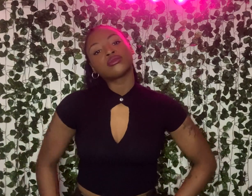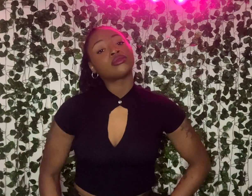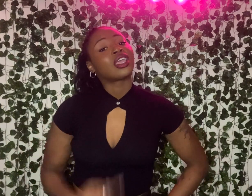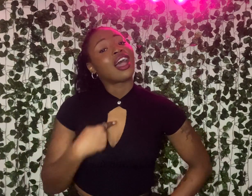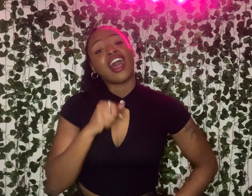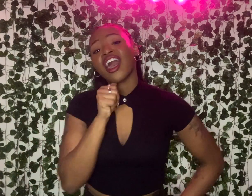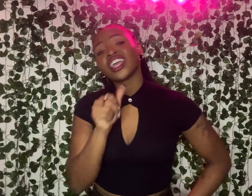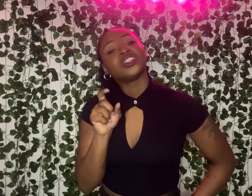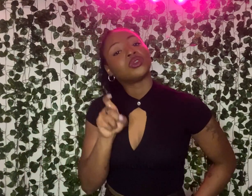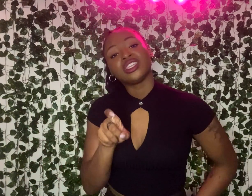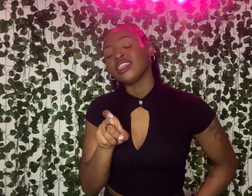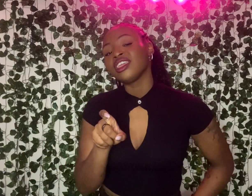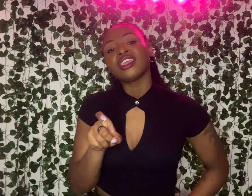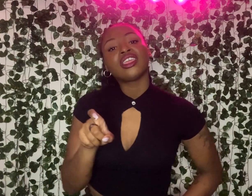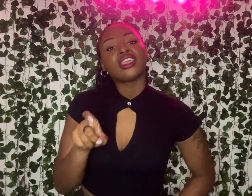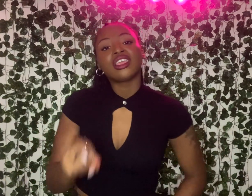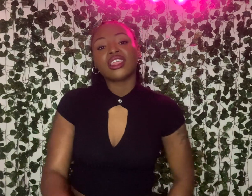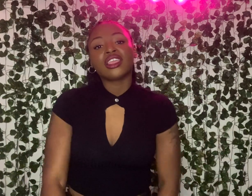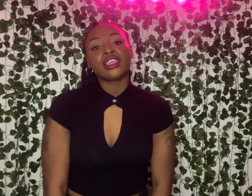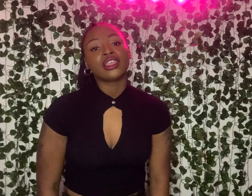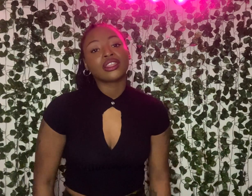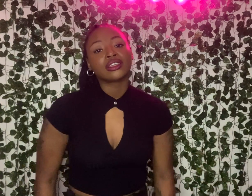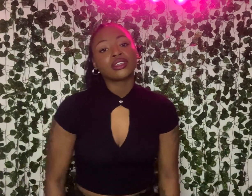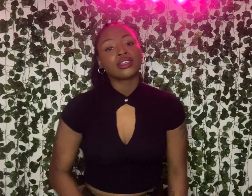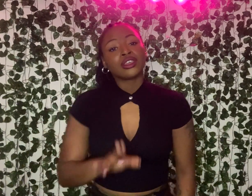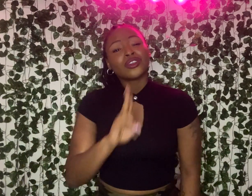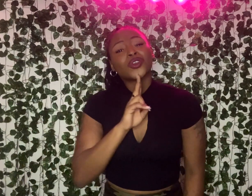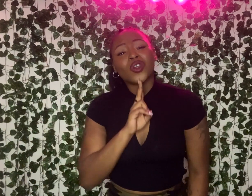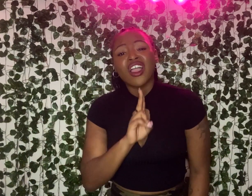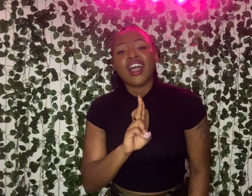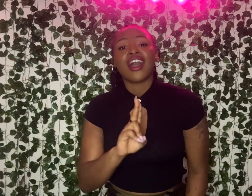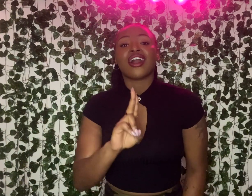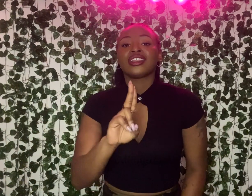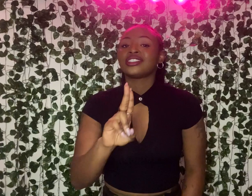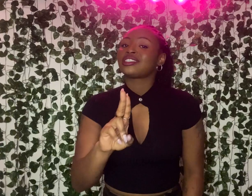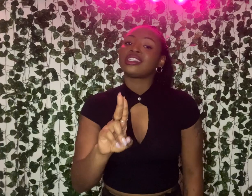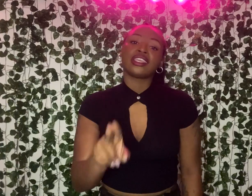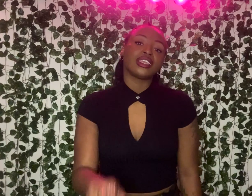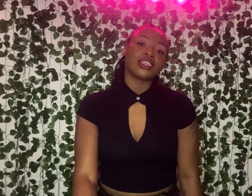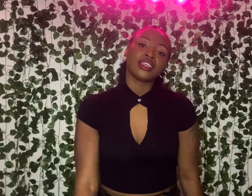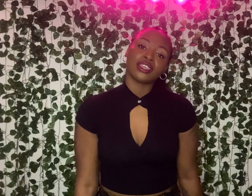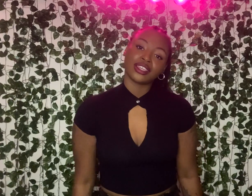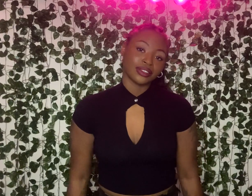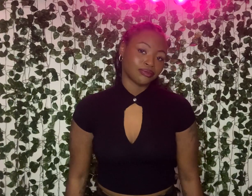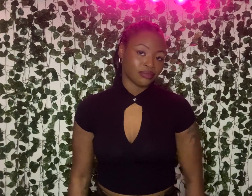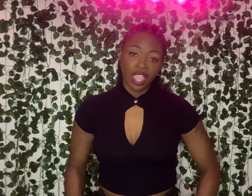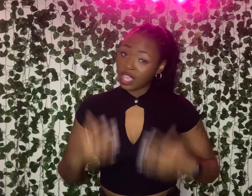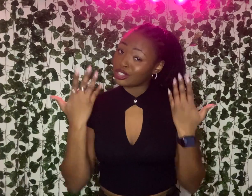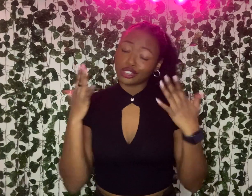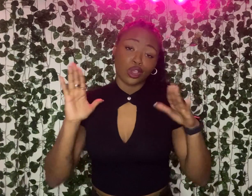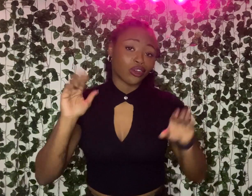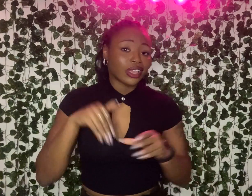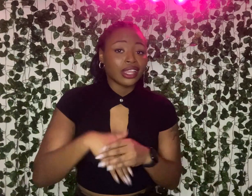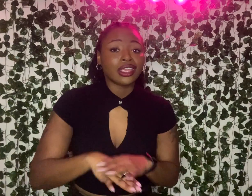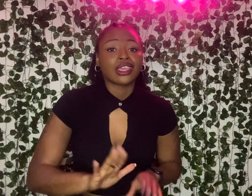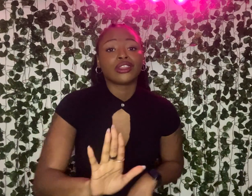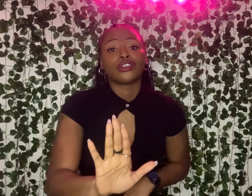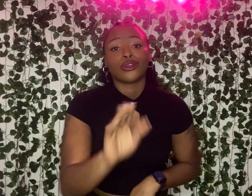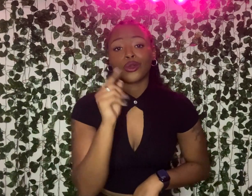I don't need your honesty. It's already in